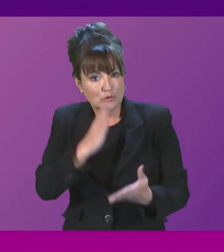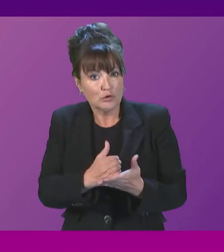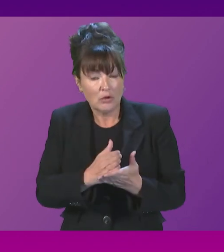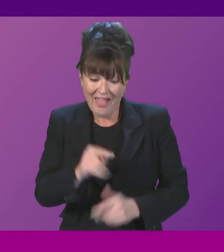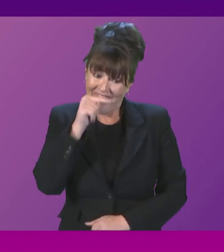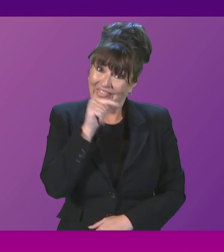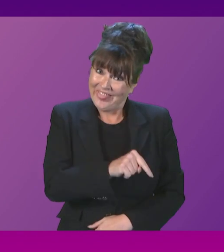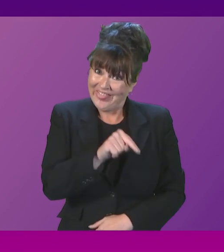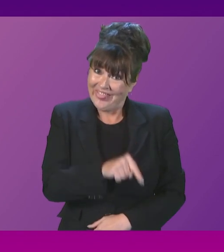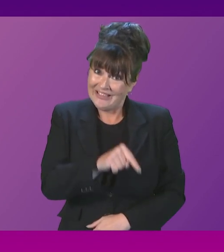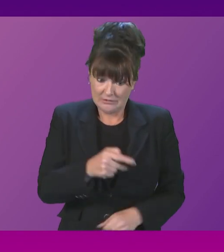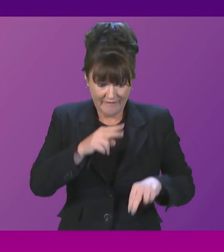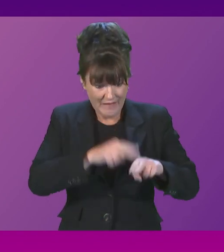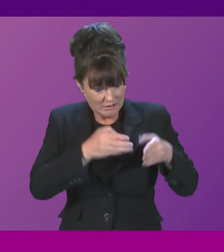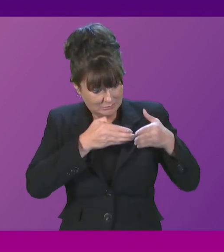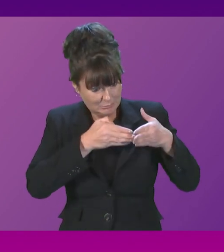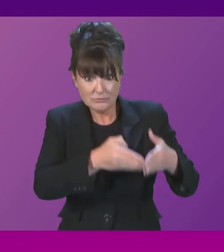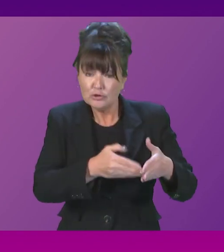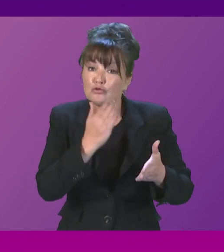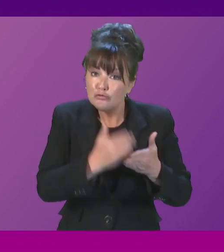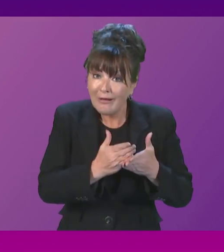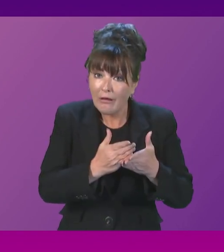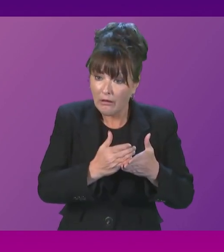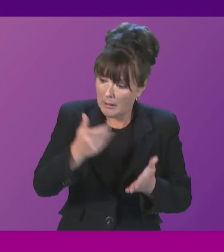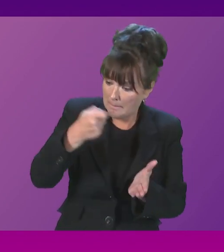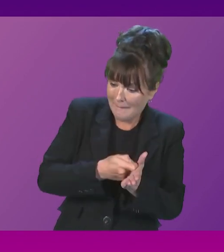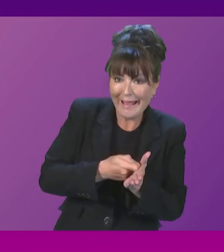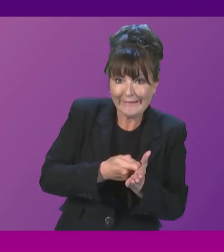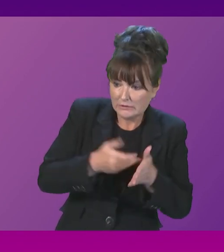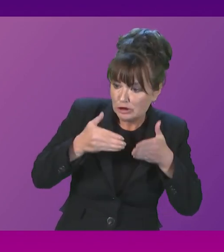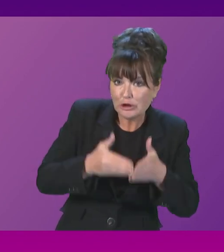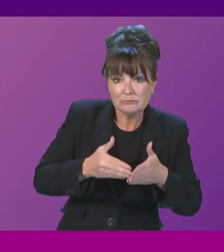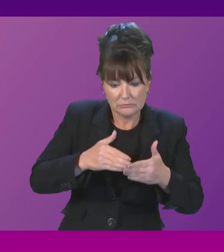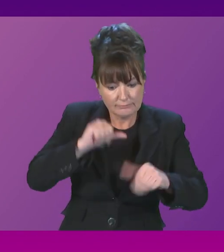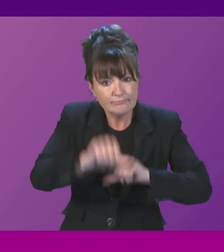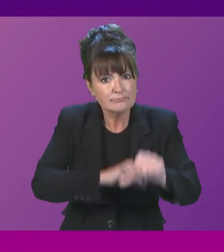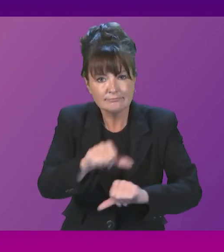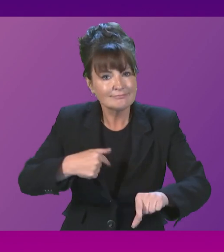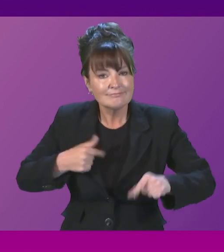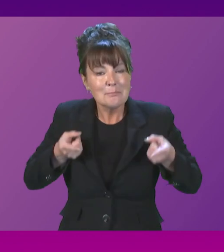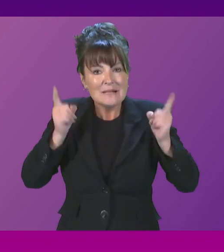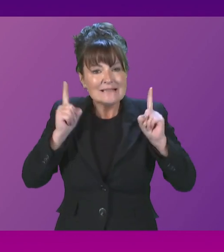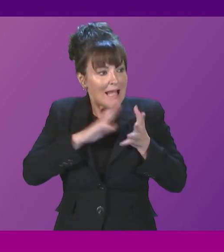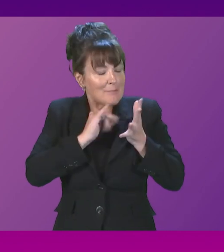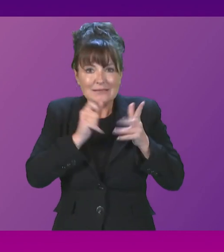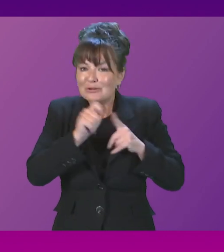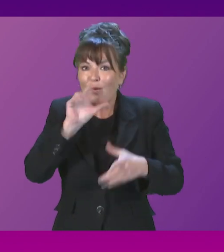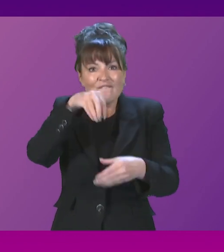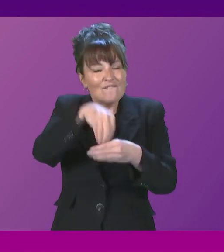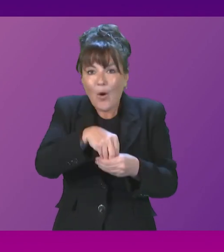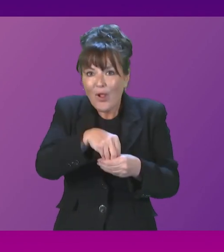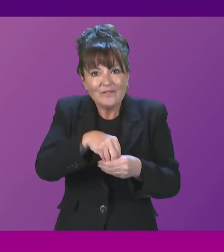process conducted by CMAO. Ministers were not involved, rightly and properly, not involved in the procurement